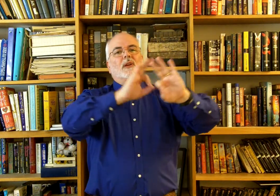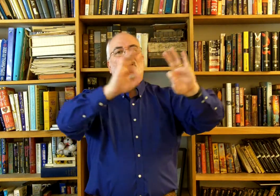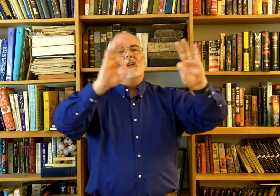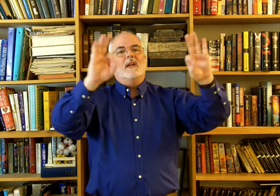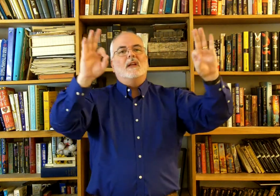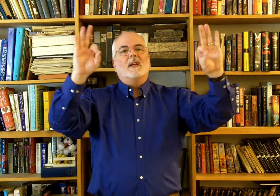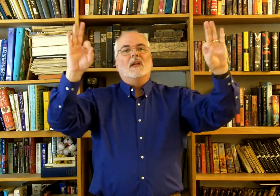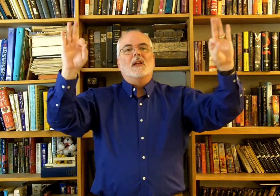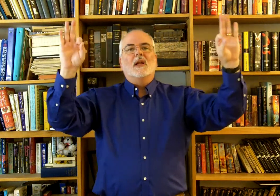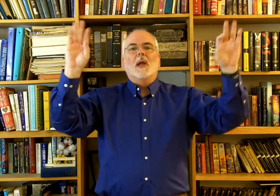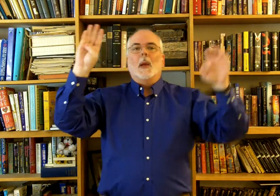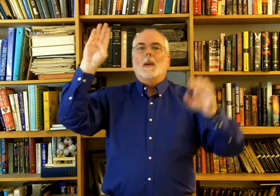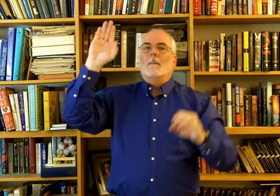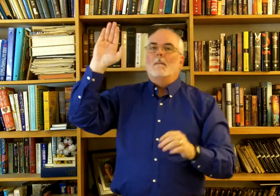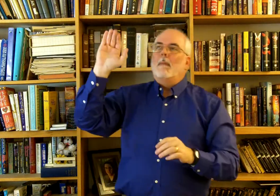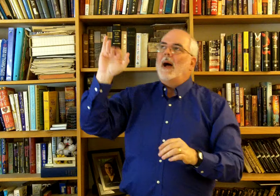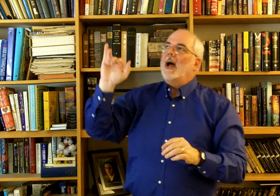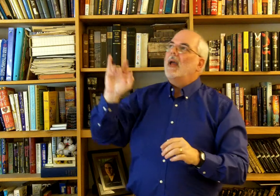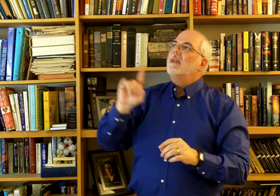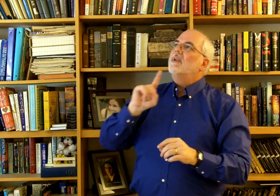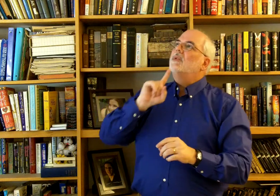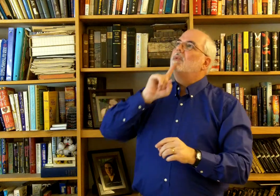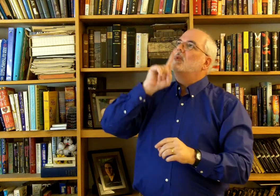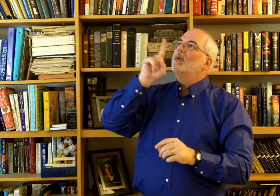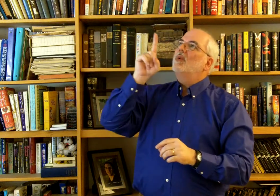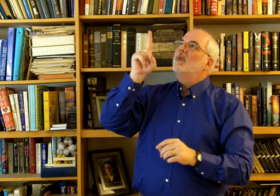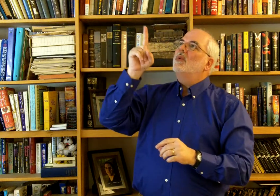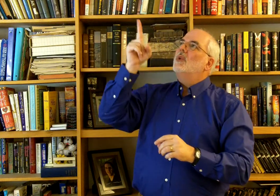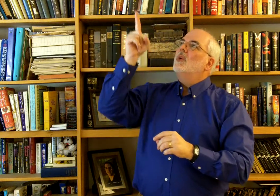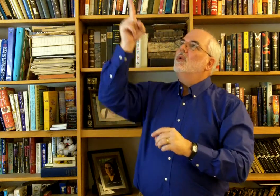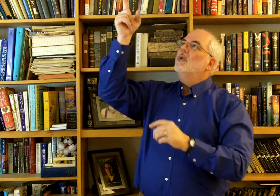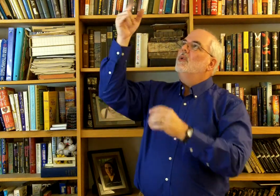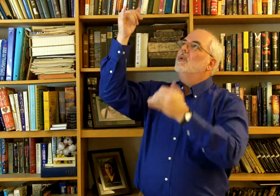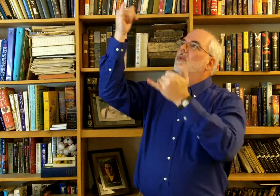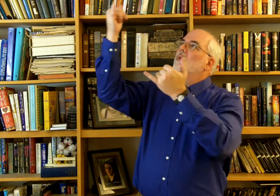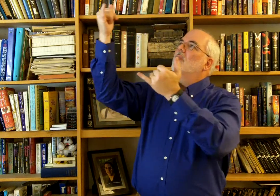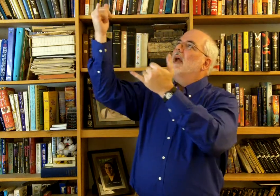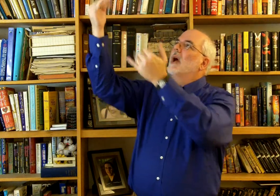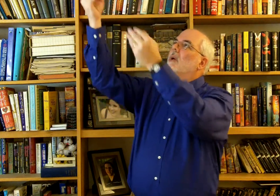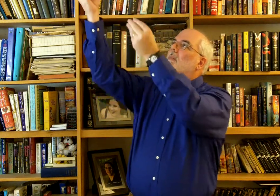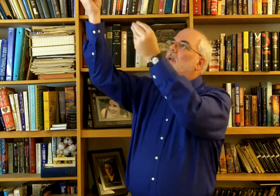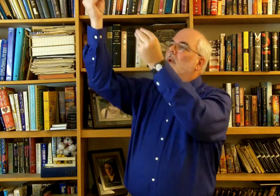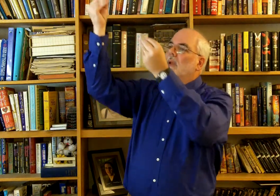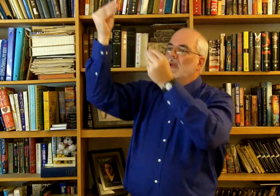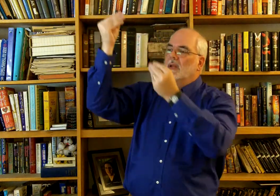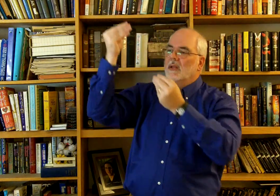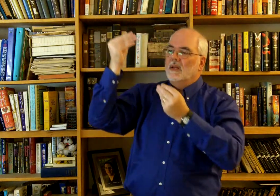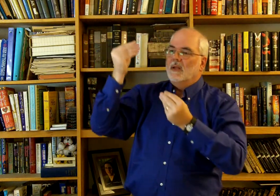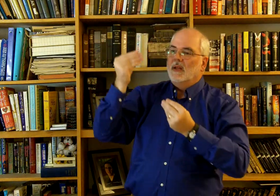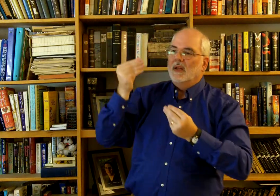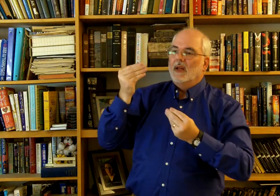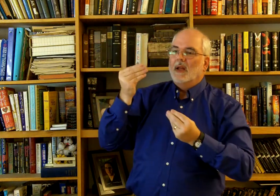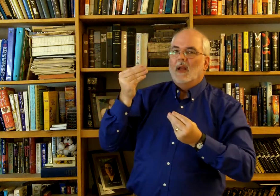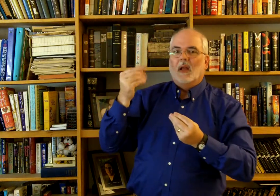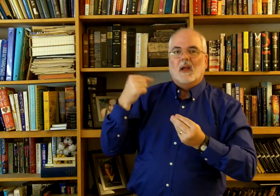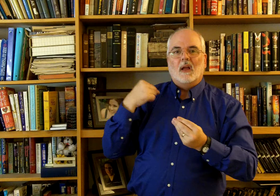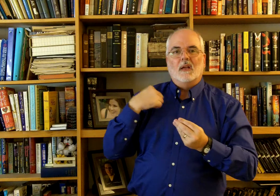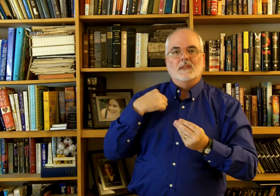By the truth you now bring Shine